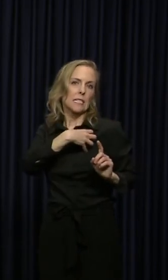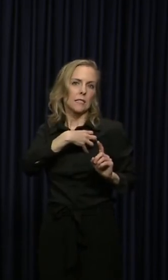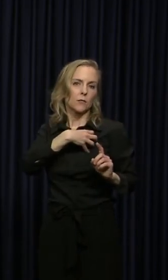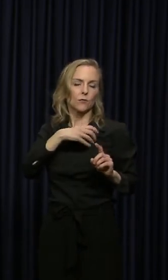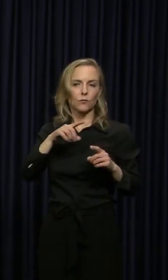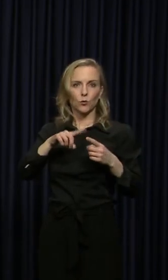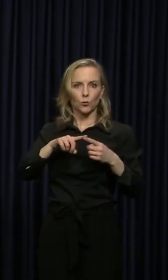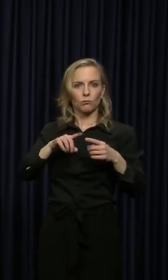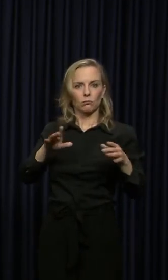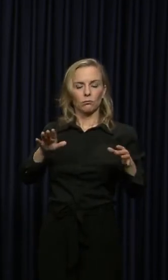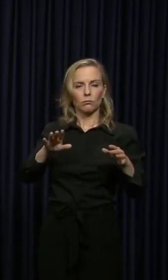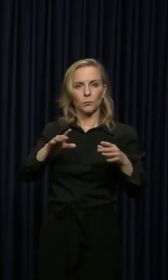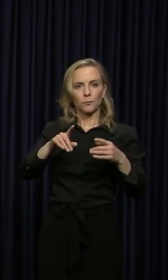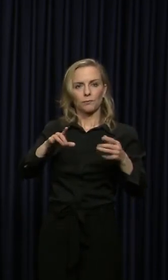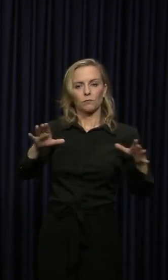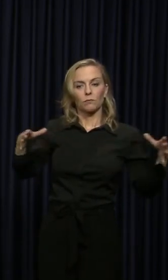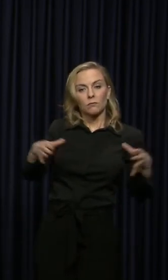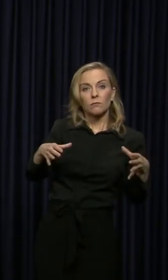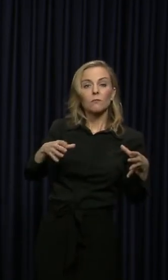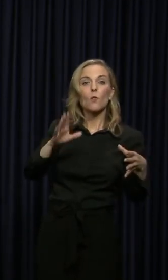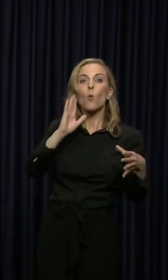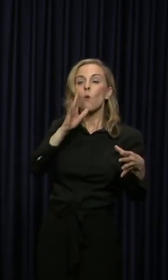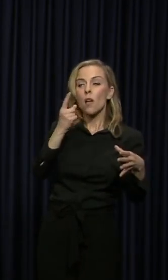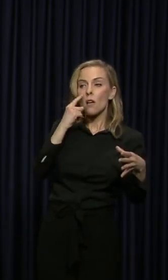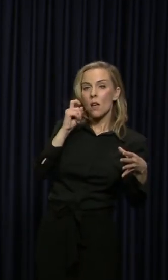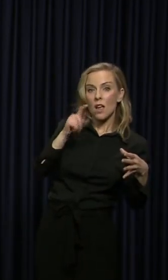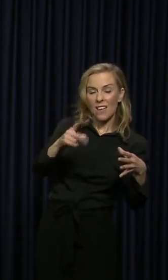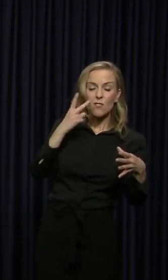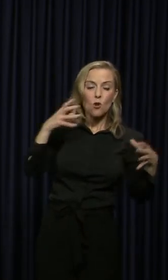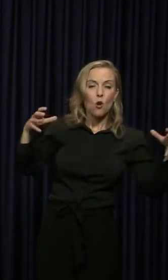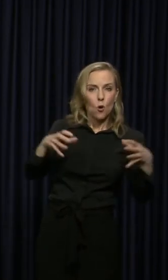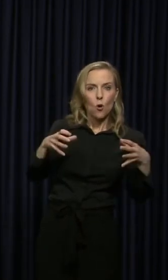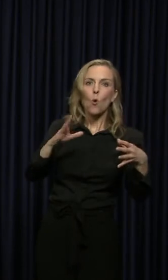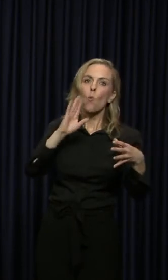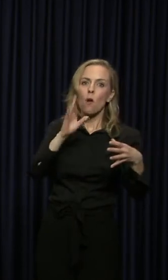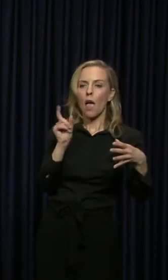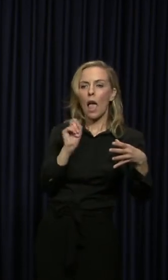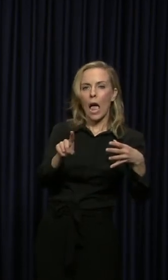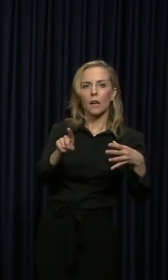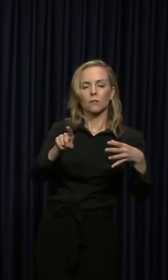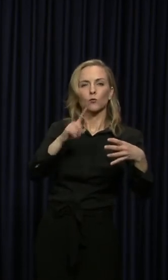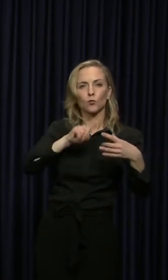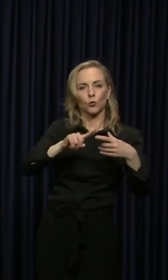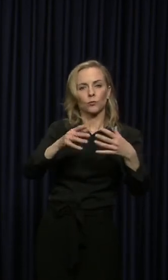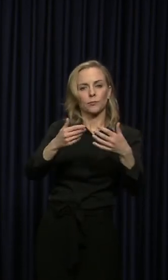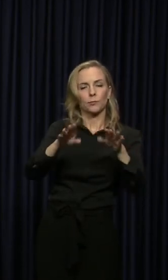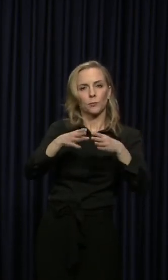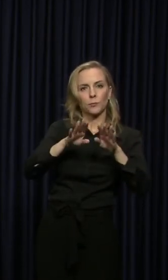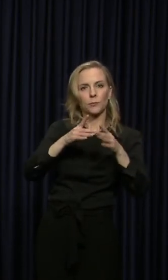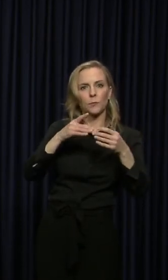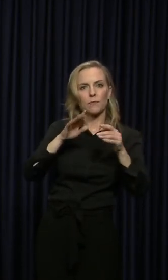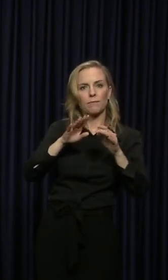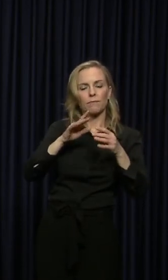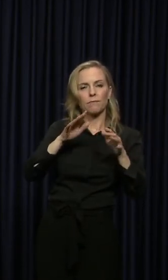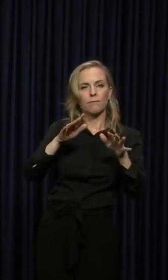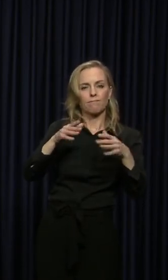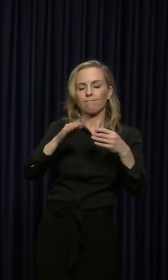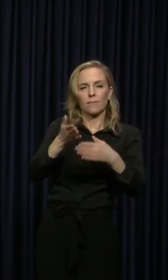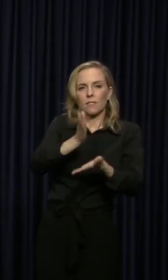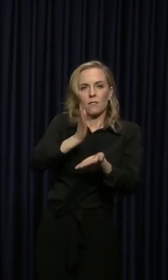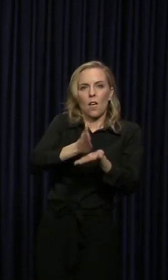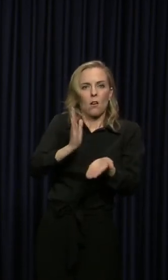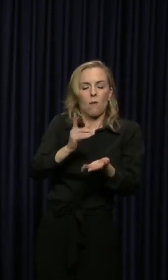to be people out there asking you to break up if you are in these groups. And remember, if you come together in a large group,